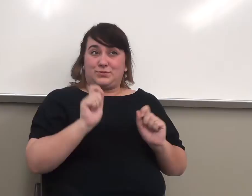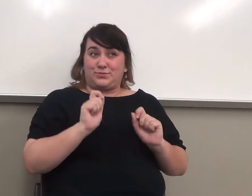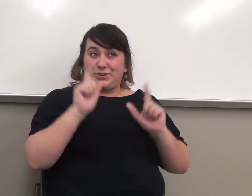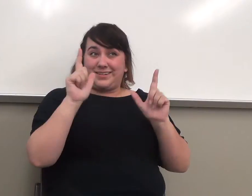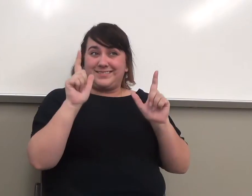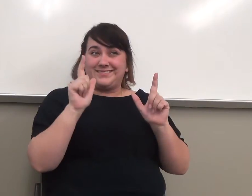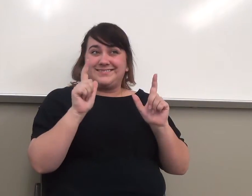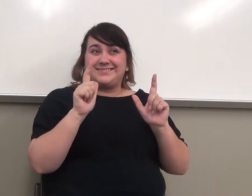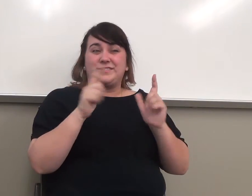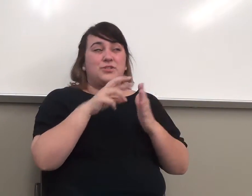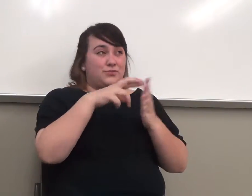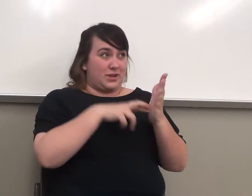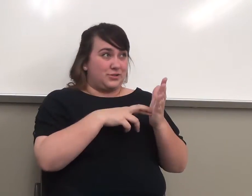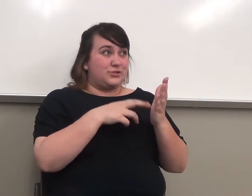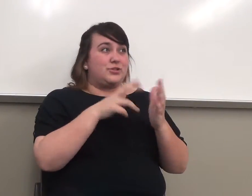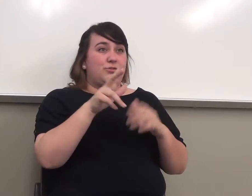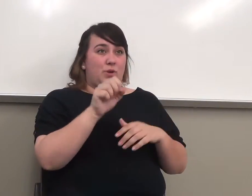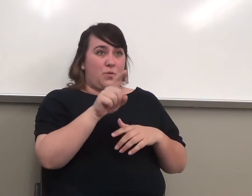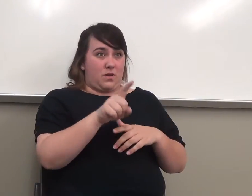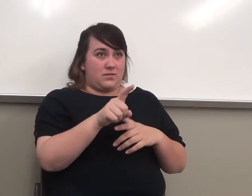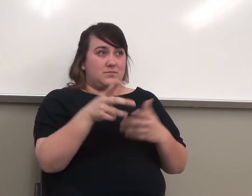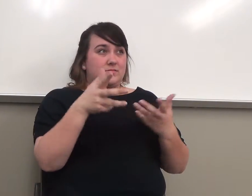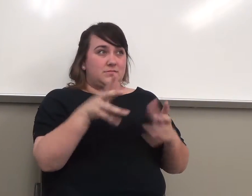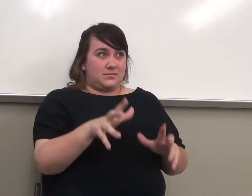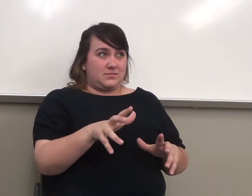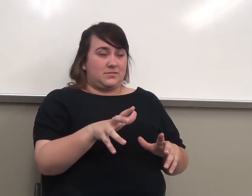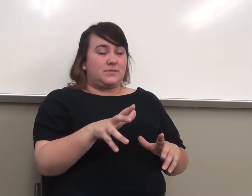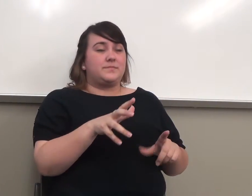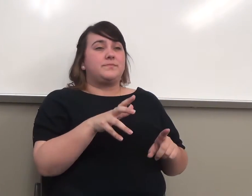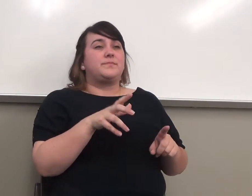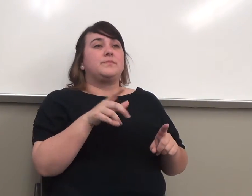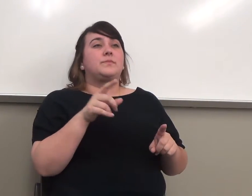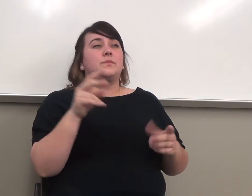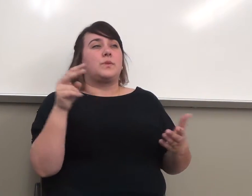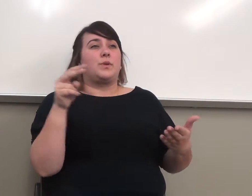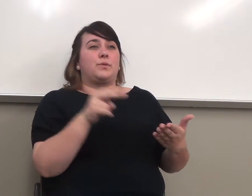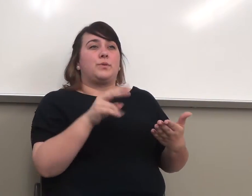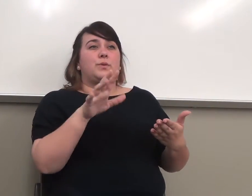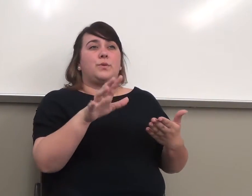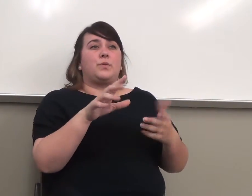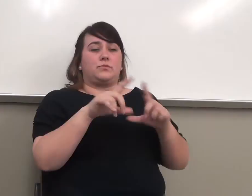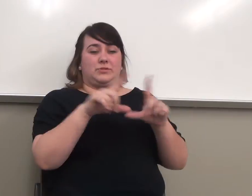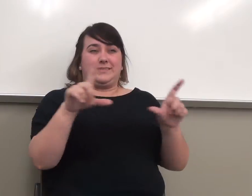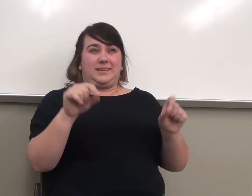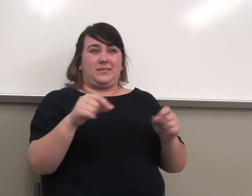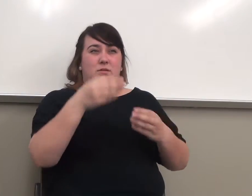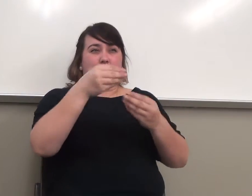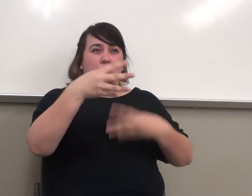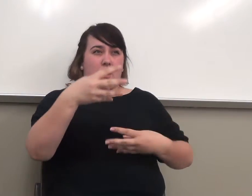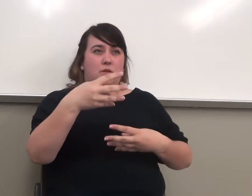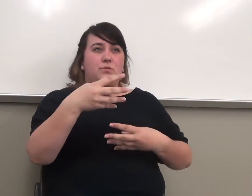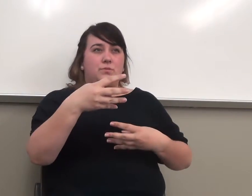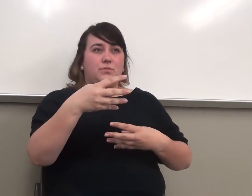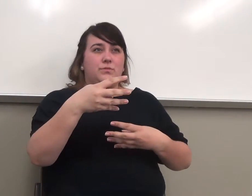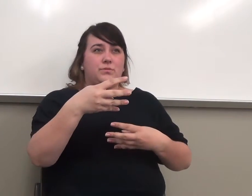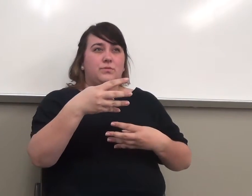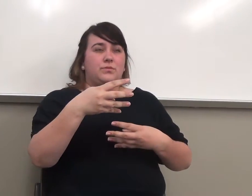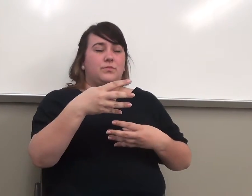registered for 301, and then you went, you looked at your receipt, and you were